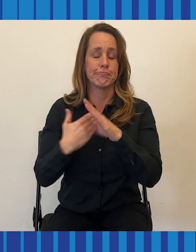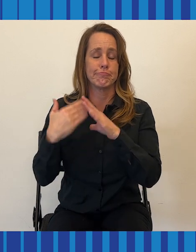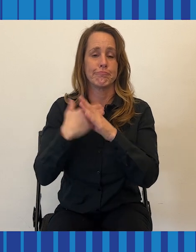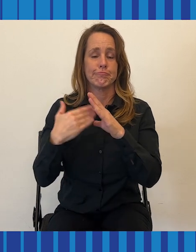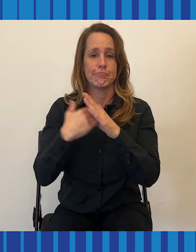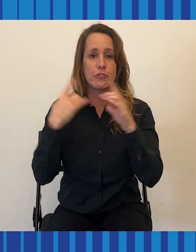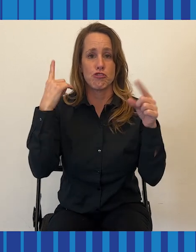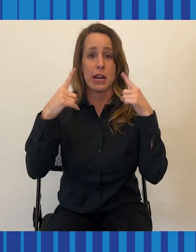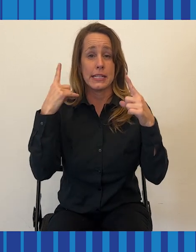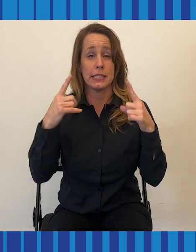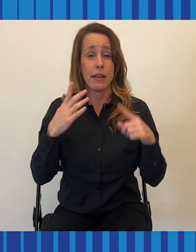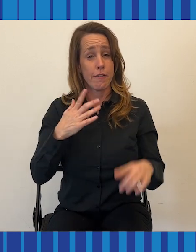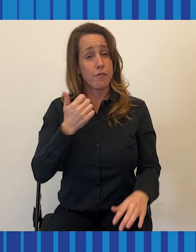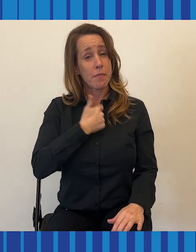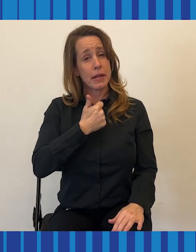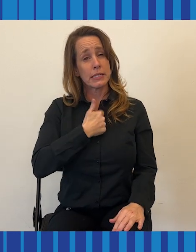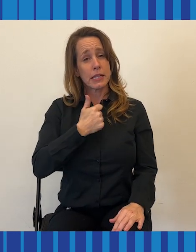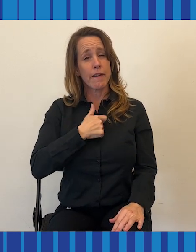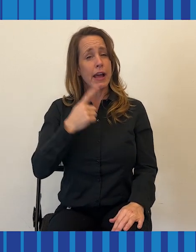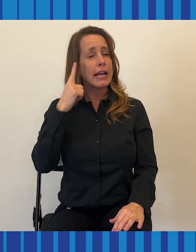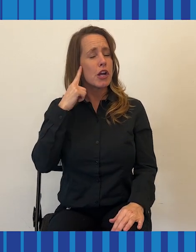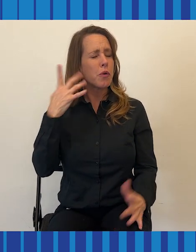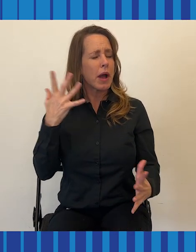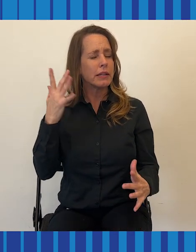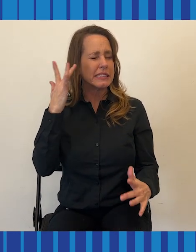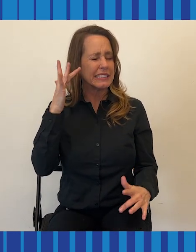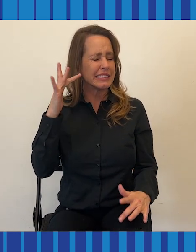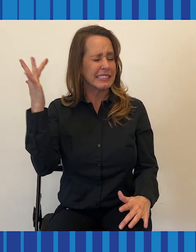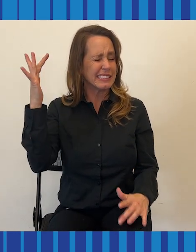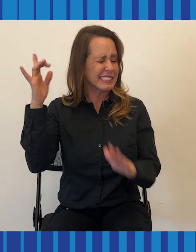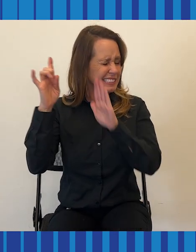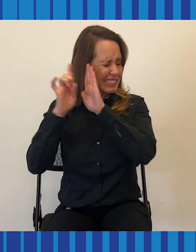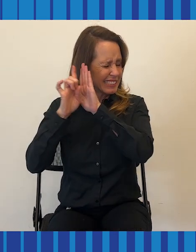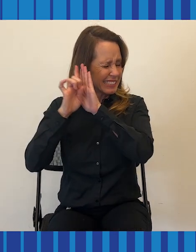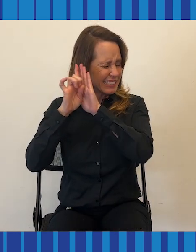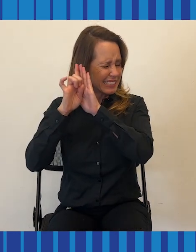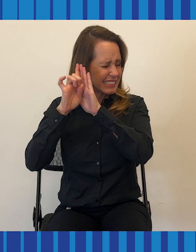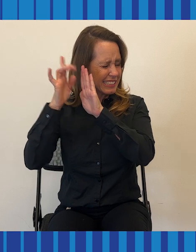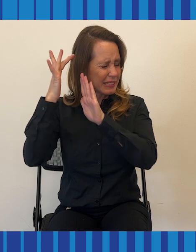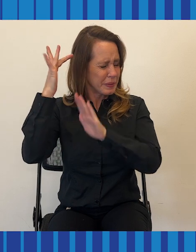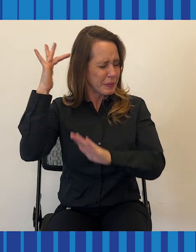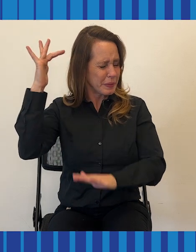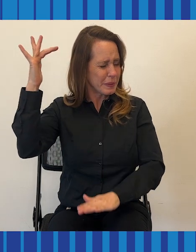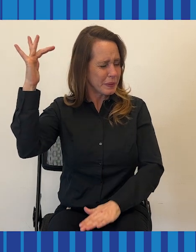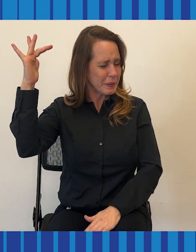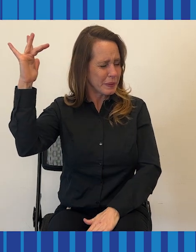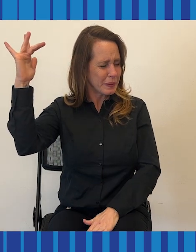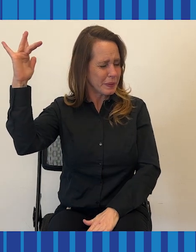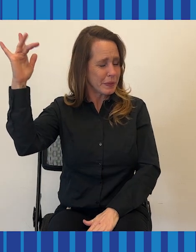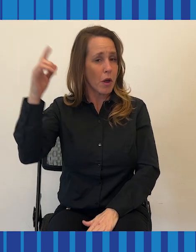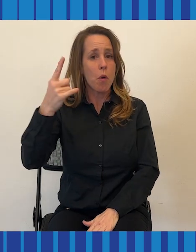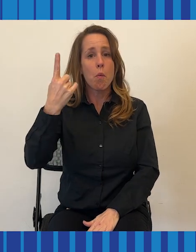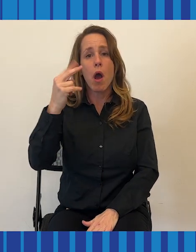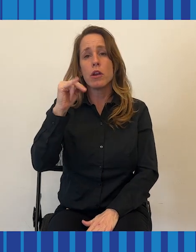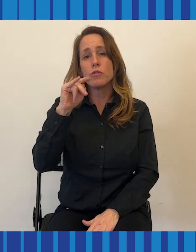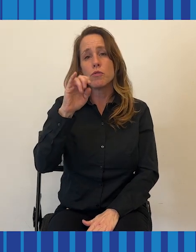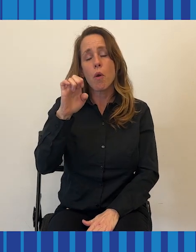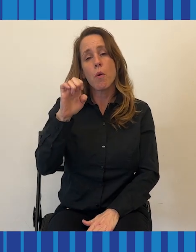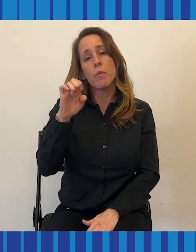so I have a constant high pitch ring. It's just a constant one note.